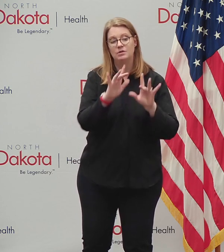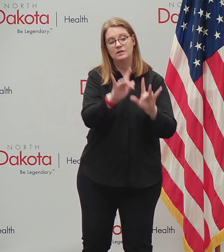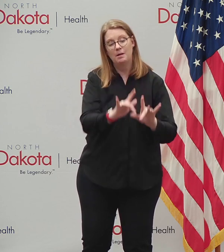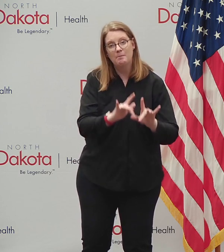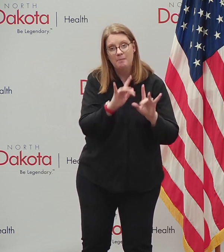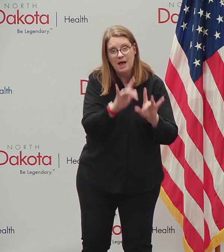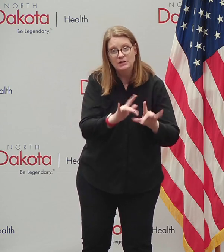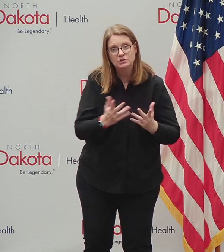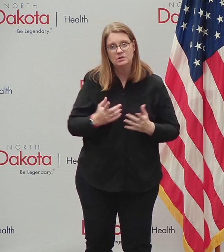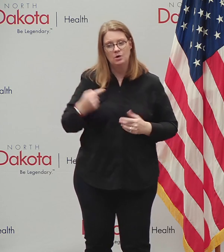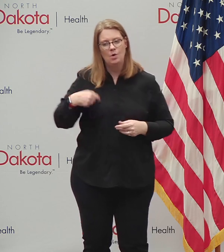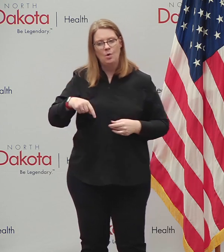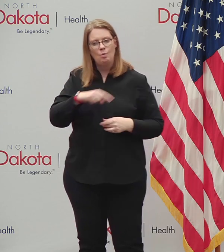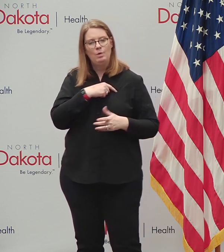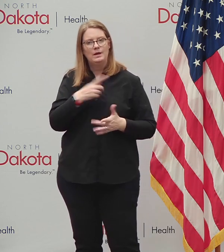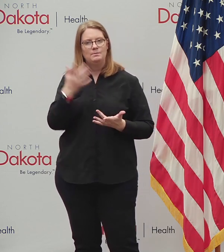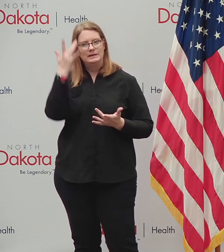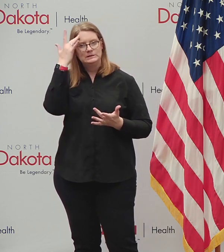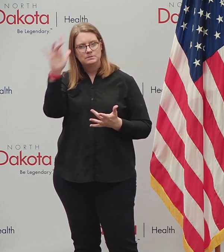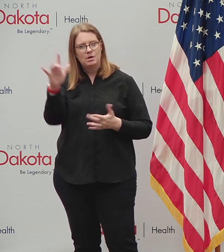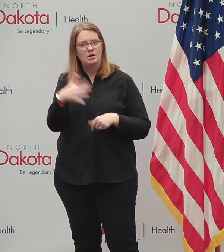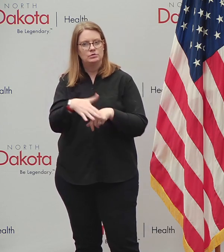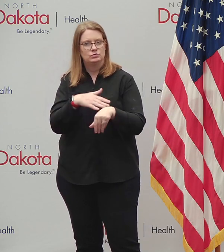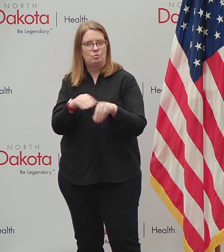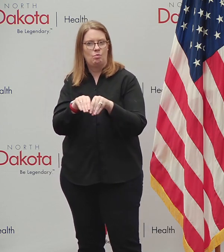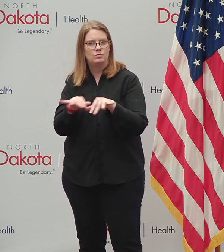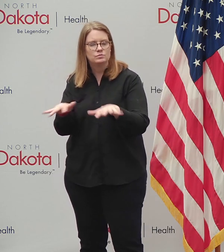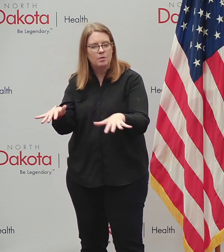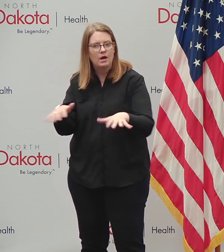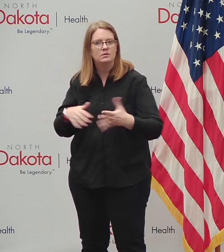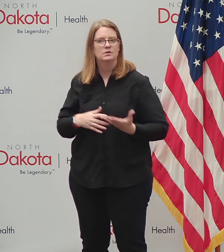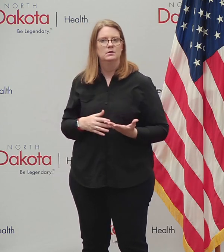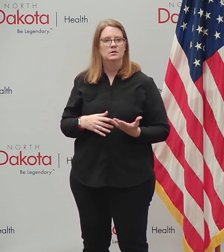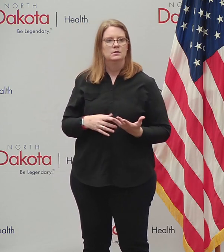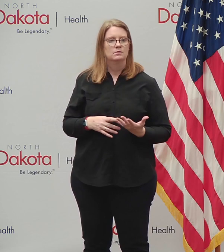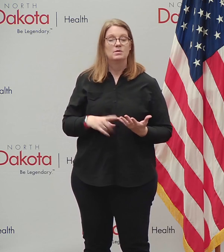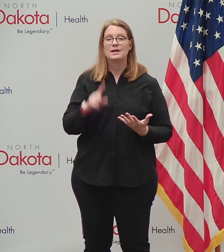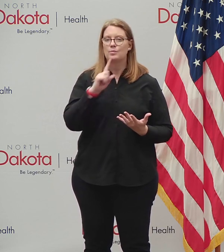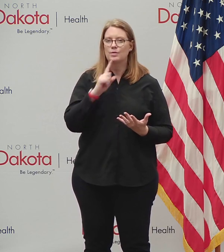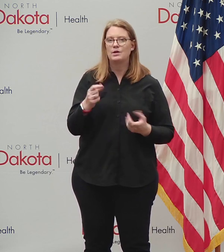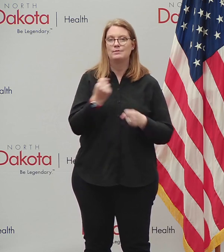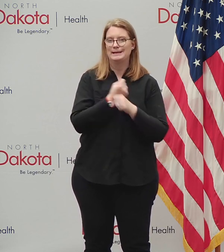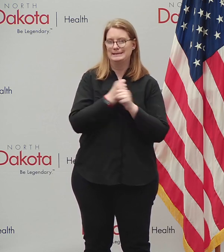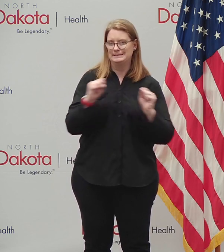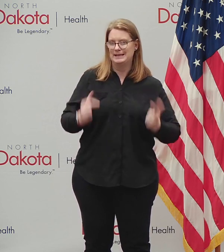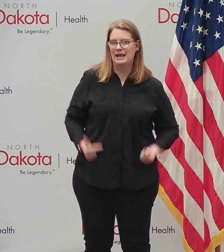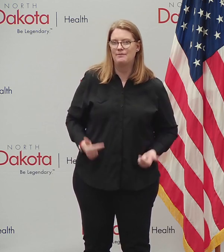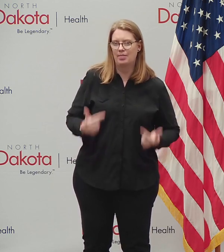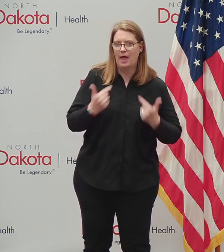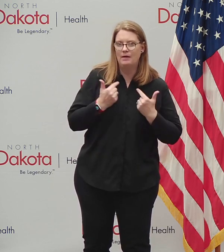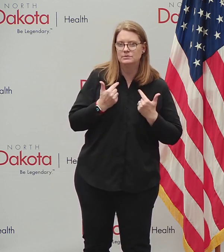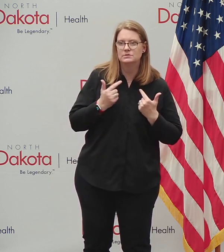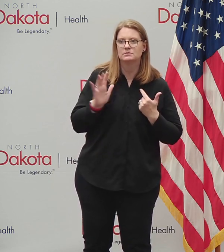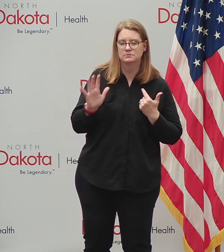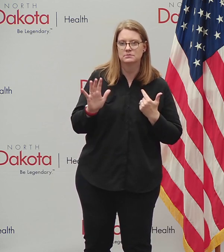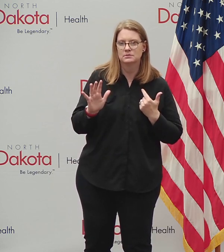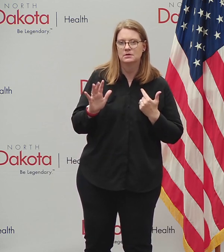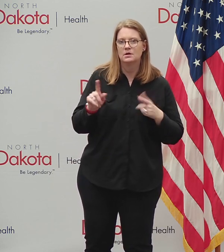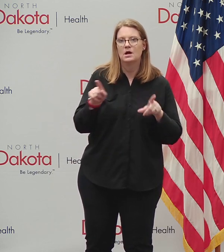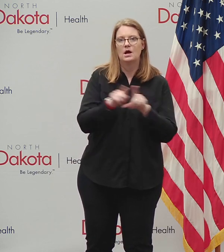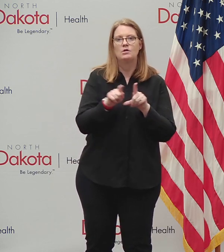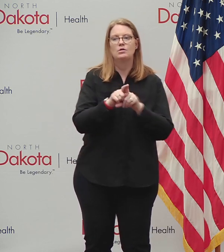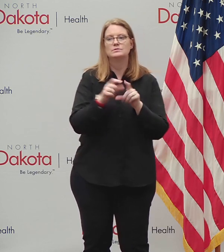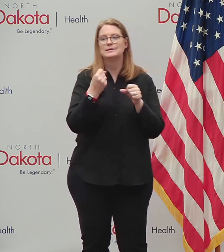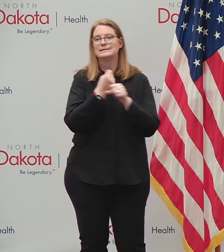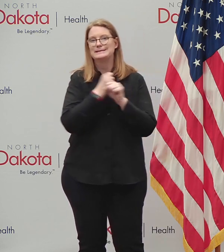smartly in terms of slowing the spread and helping, you know, literally save lives. Your actions literally can save lives as well as save